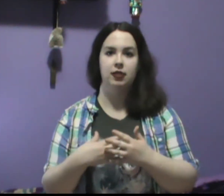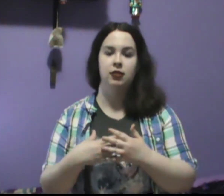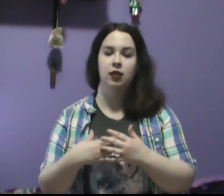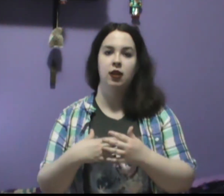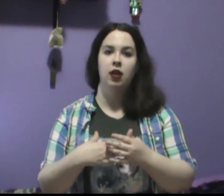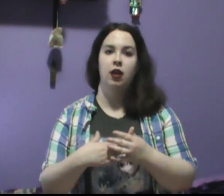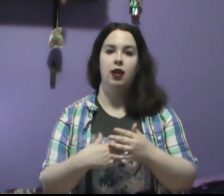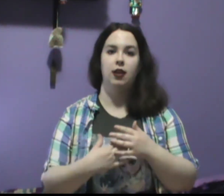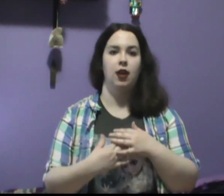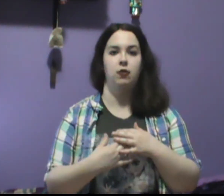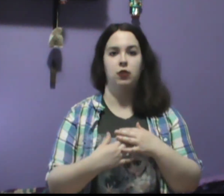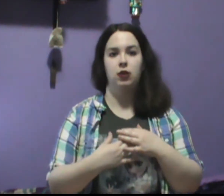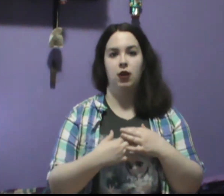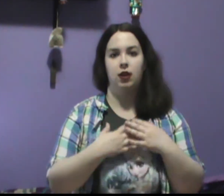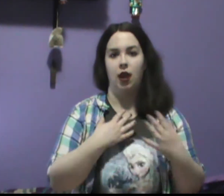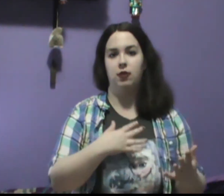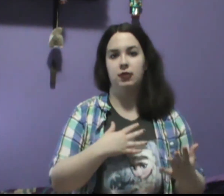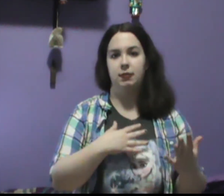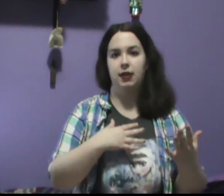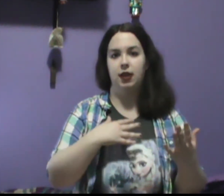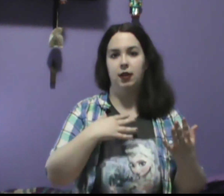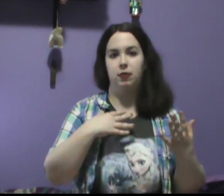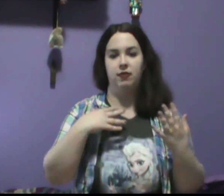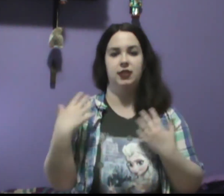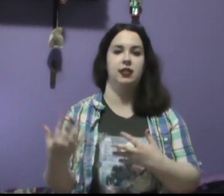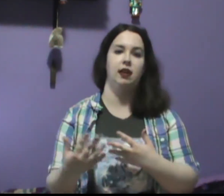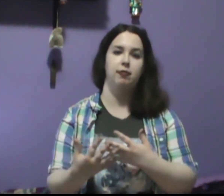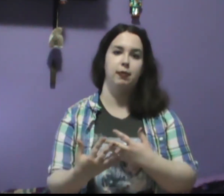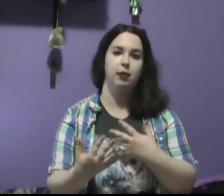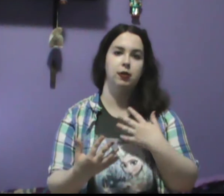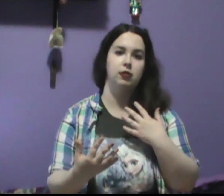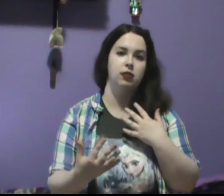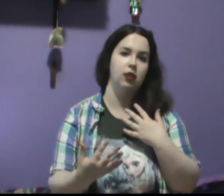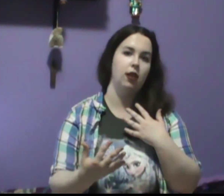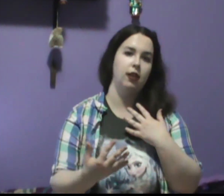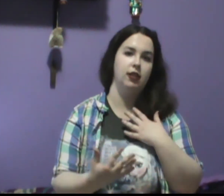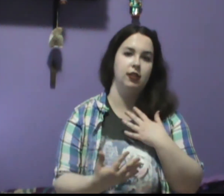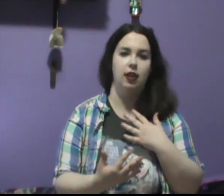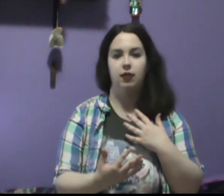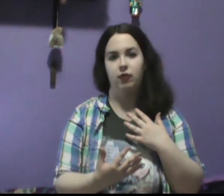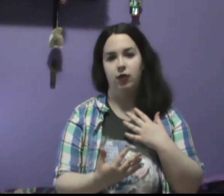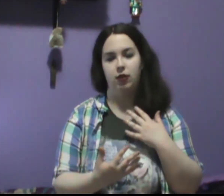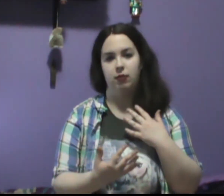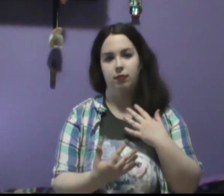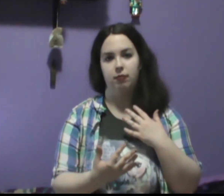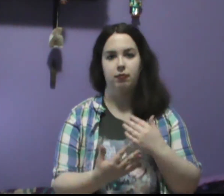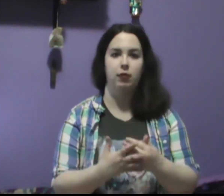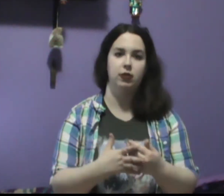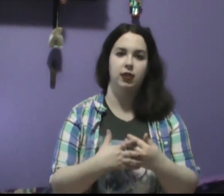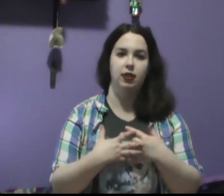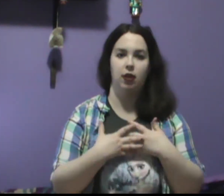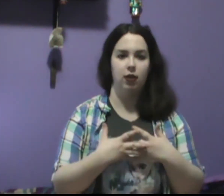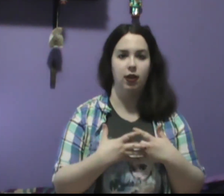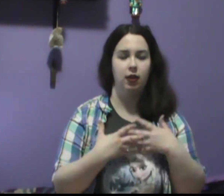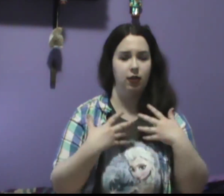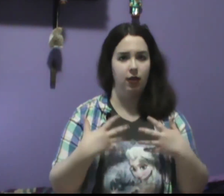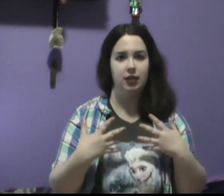encounter a congressman and one of his staff members inside of a multi-car crash